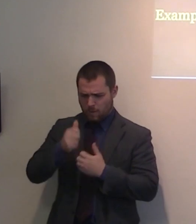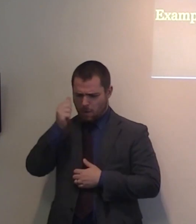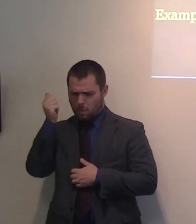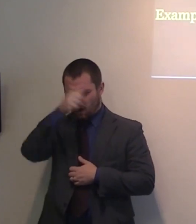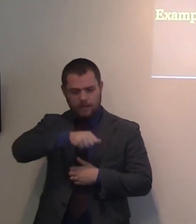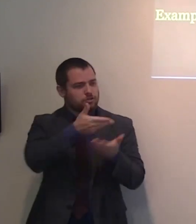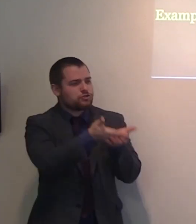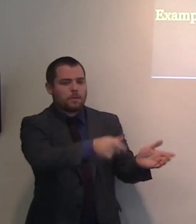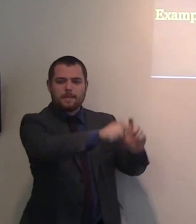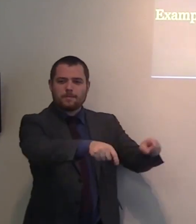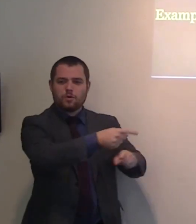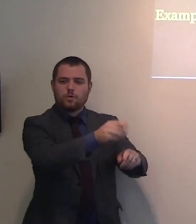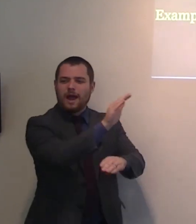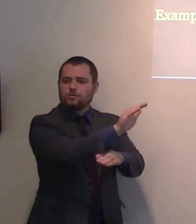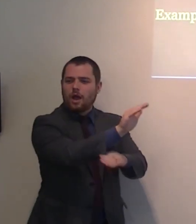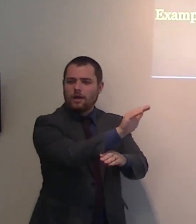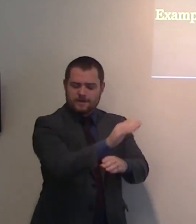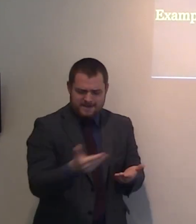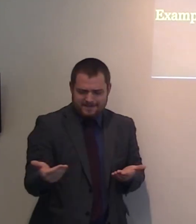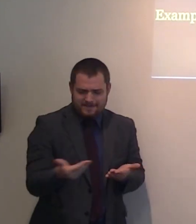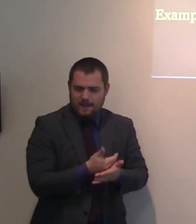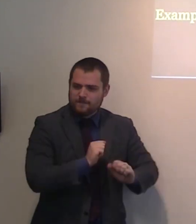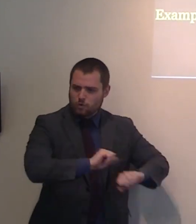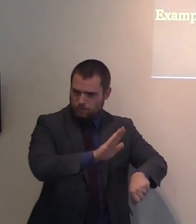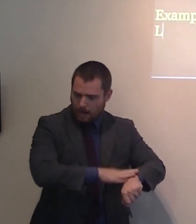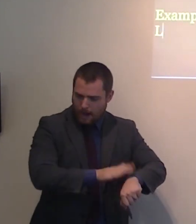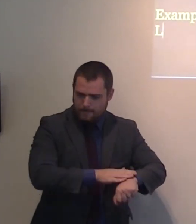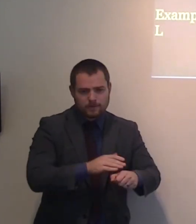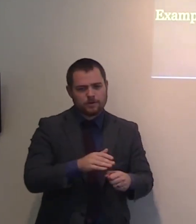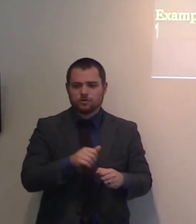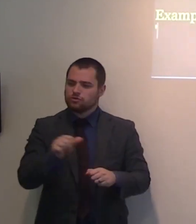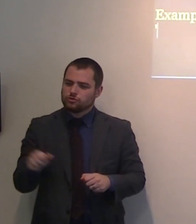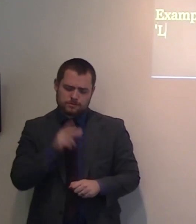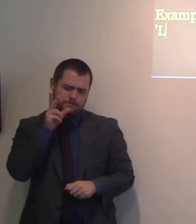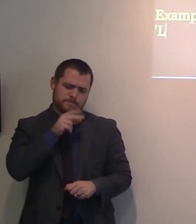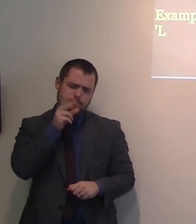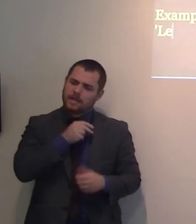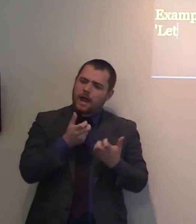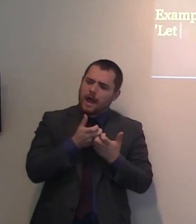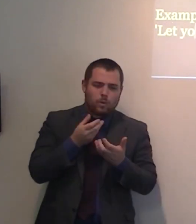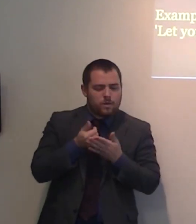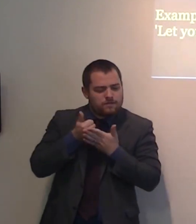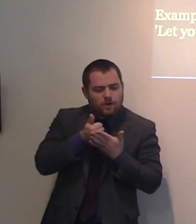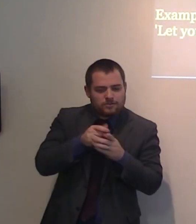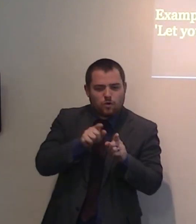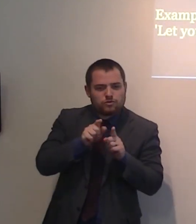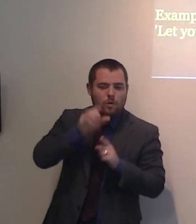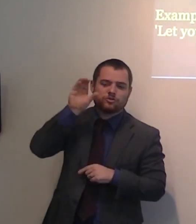Let your speech be always with grace, seasoned with salt, that ye may know how you ought